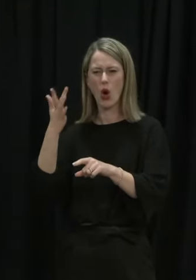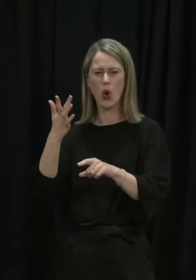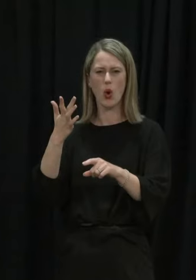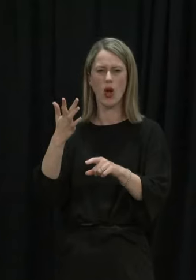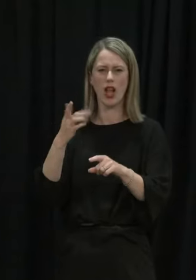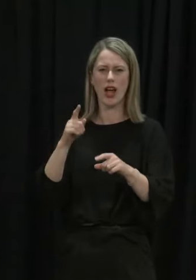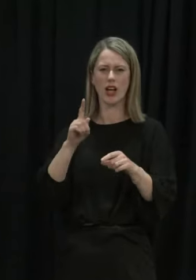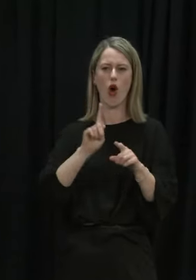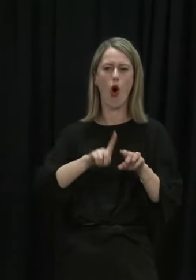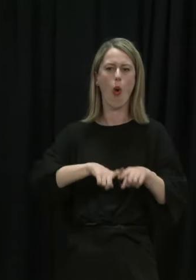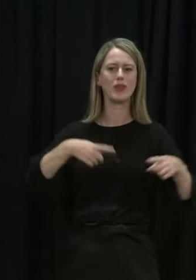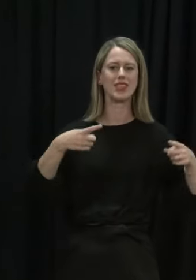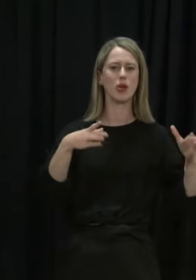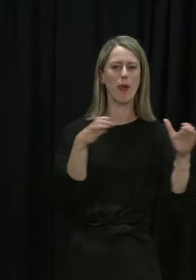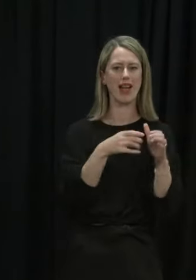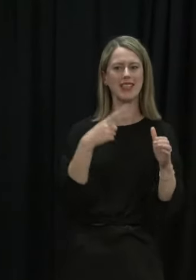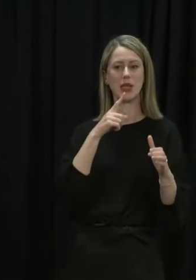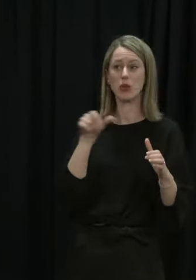well it's certainly